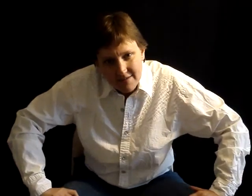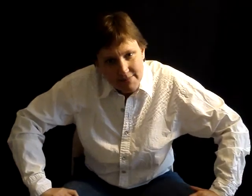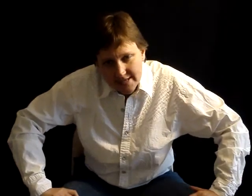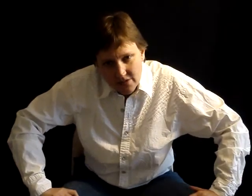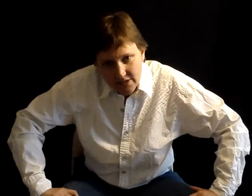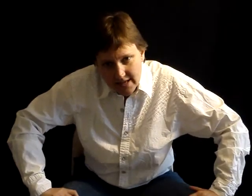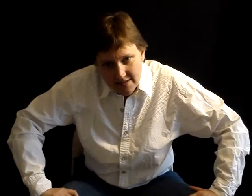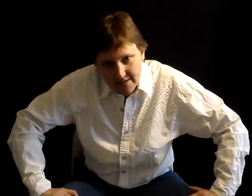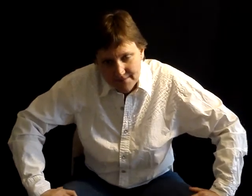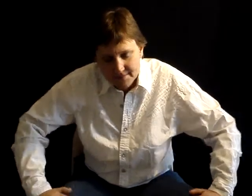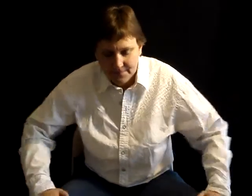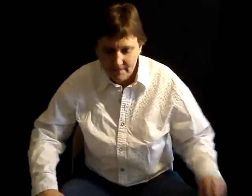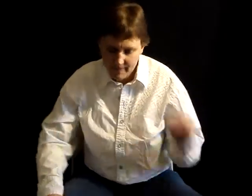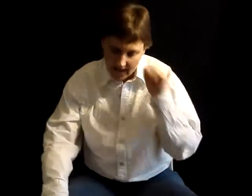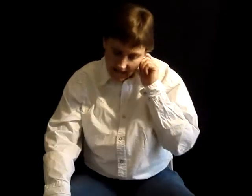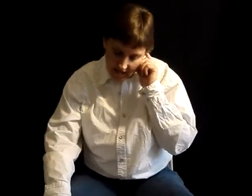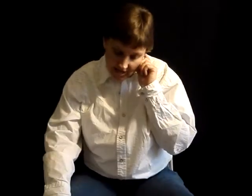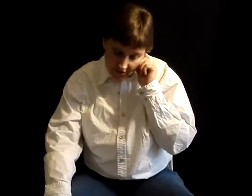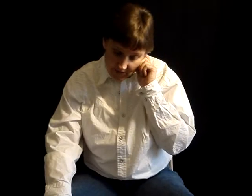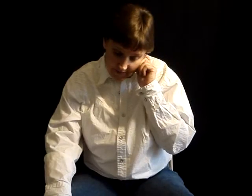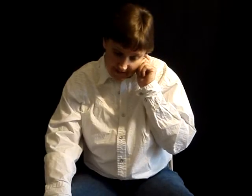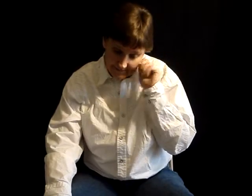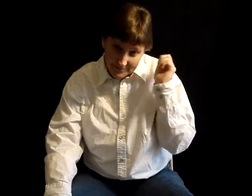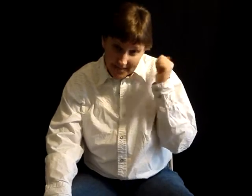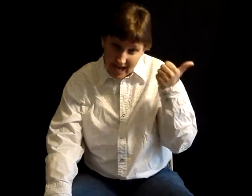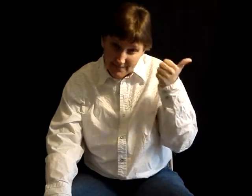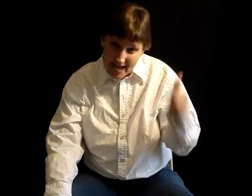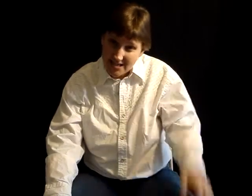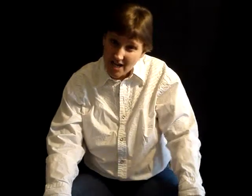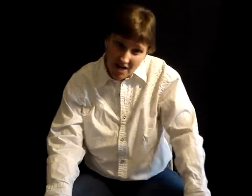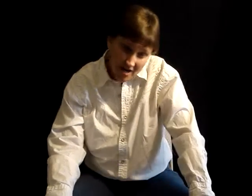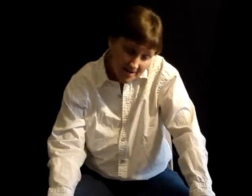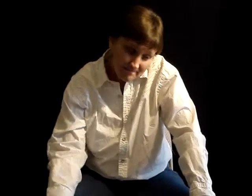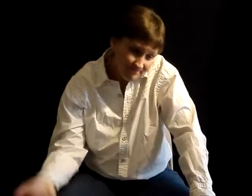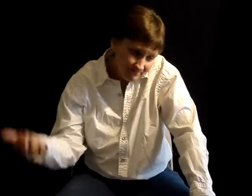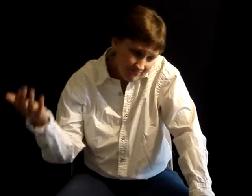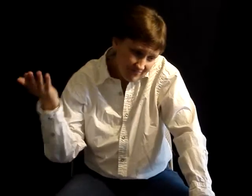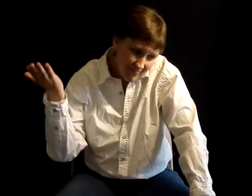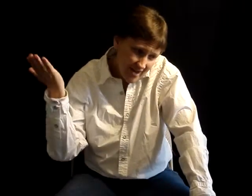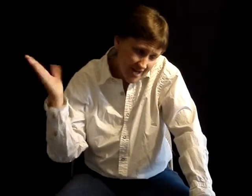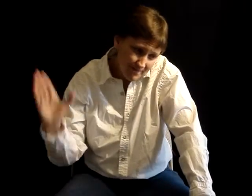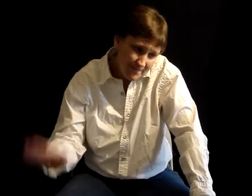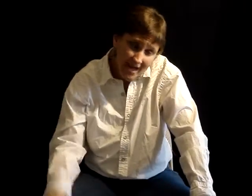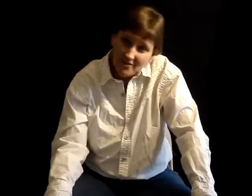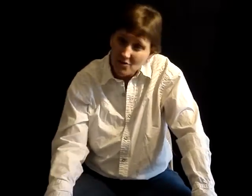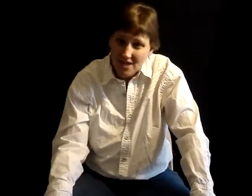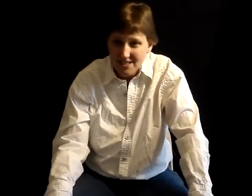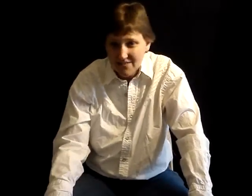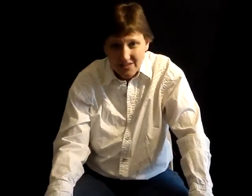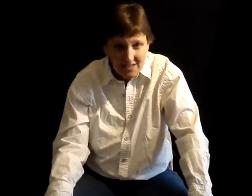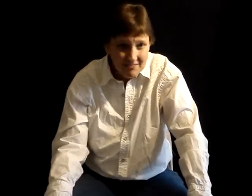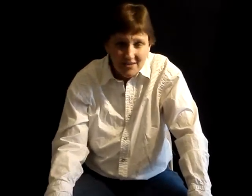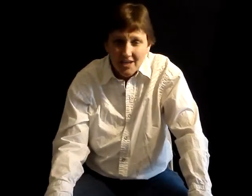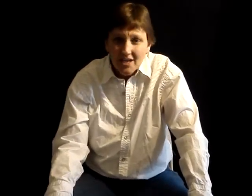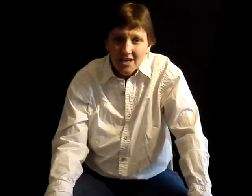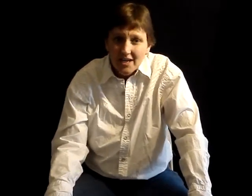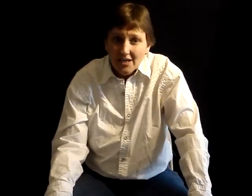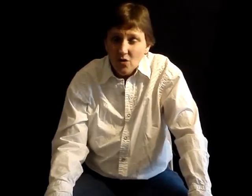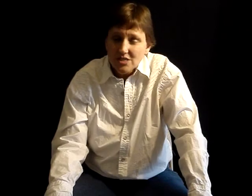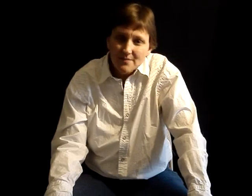Makes no sense. So anyway, DeniedPatent.com, iviewit.tv, go to some